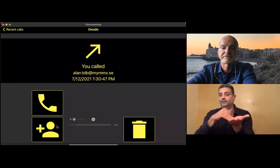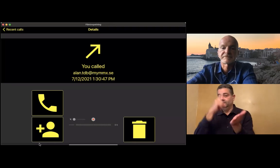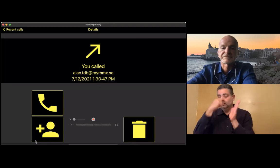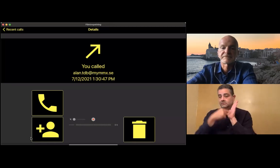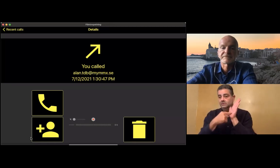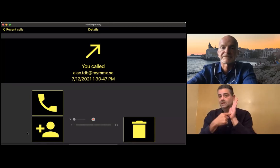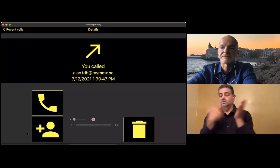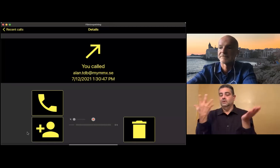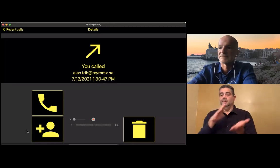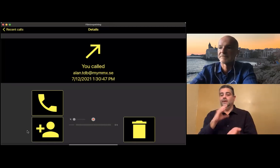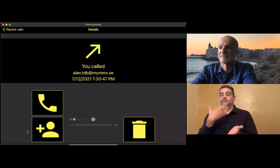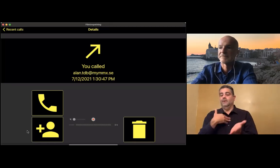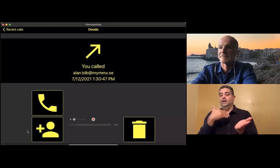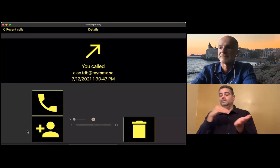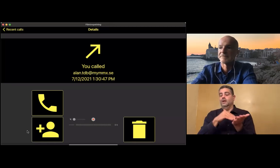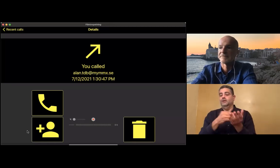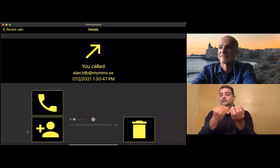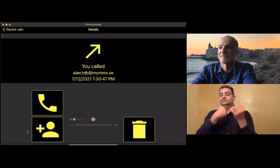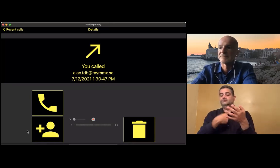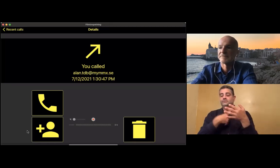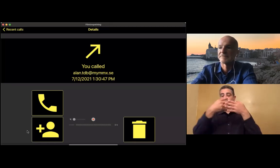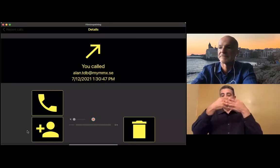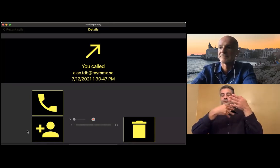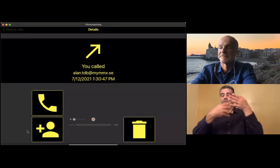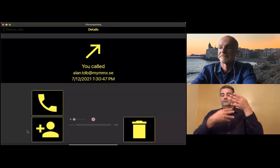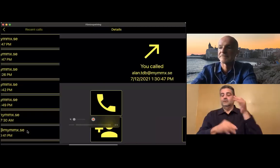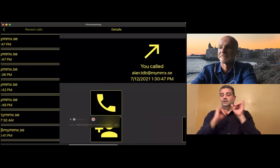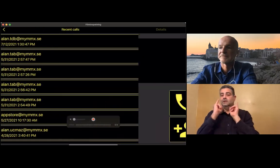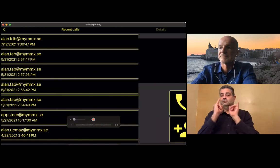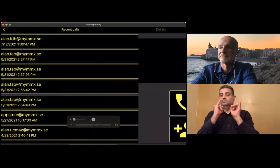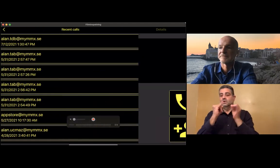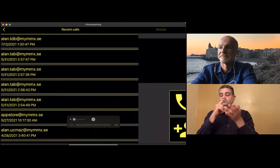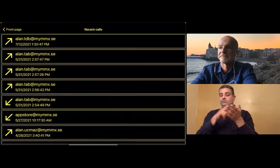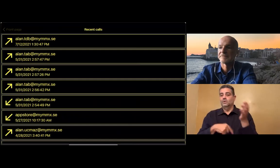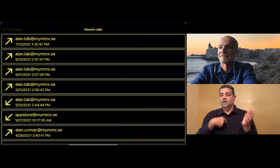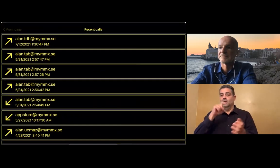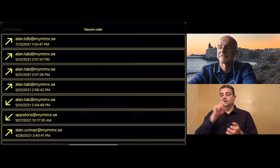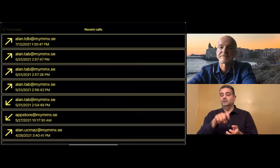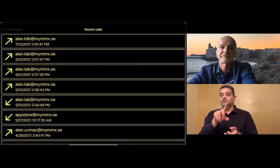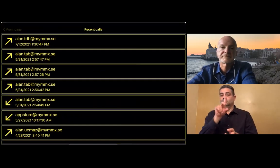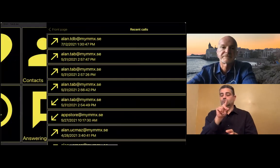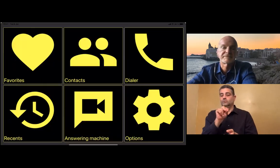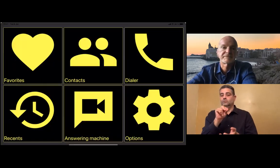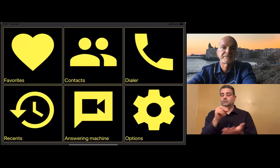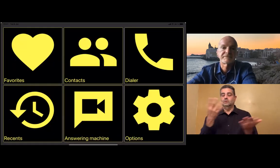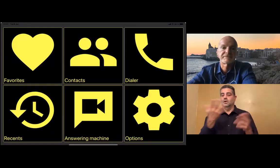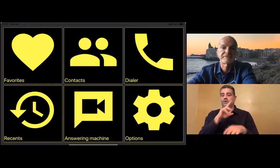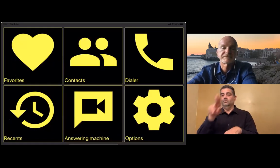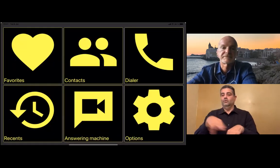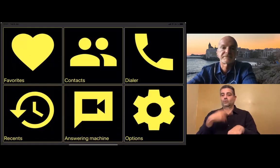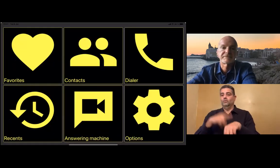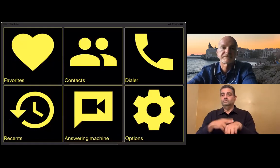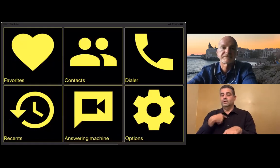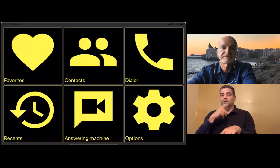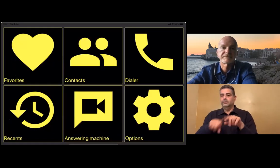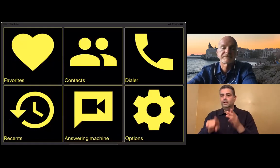This is helpful because if I was calling my physician, for example, and the physician gave me